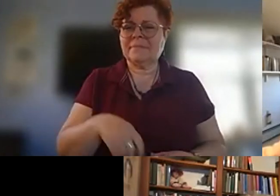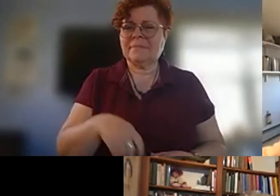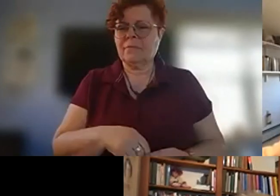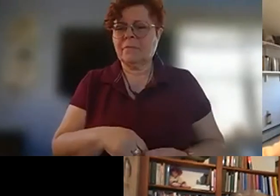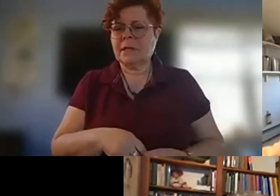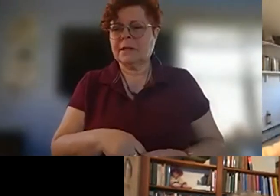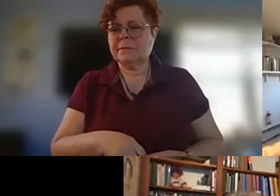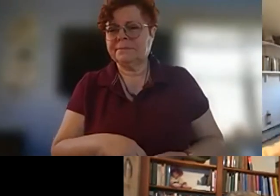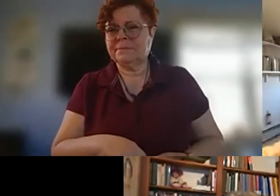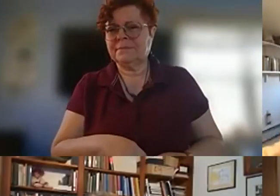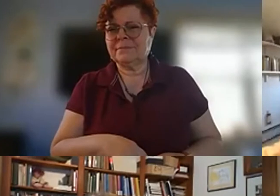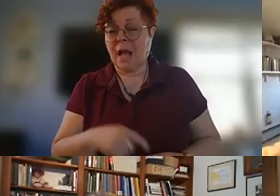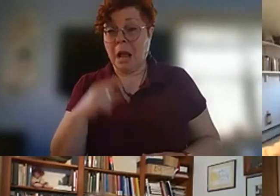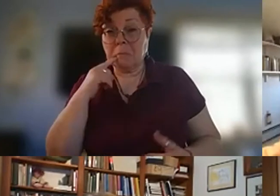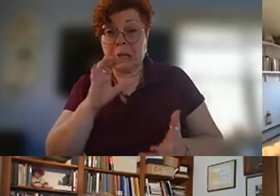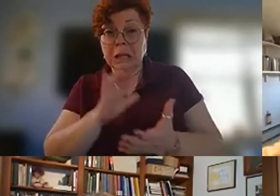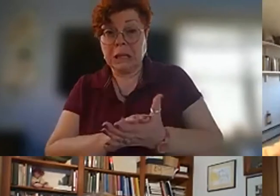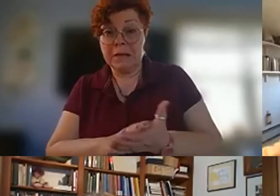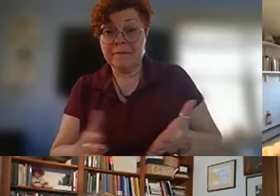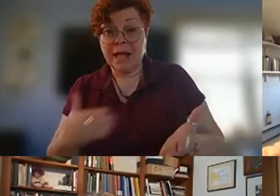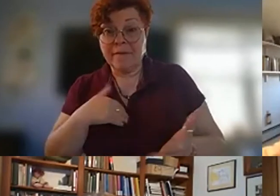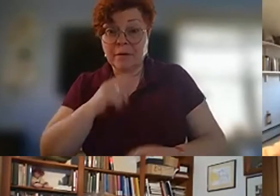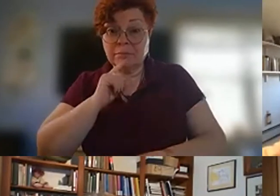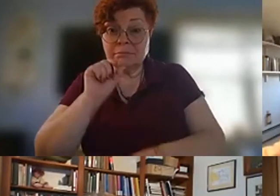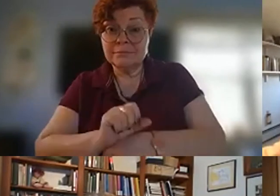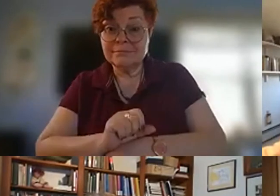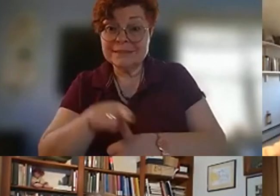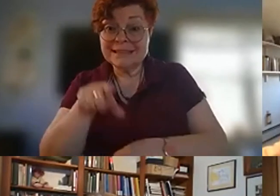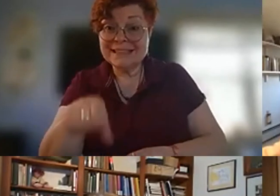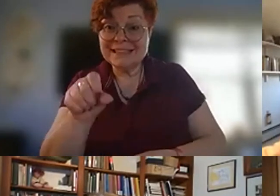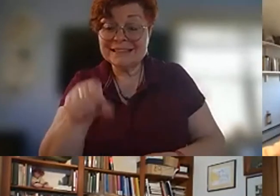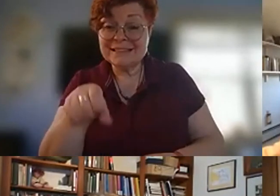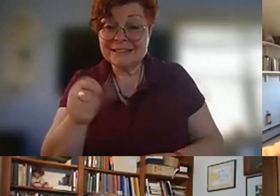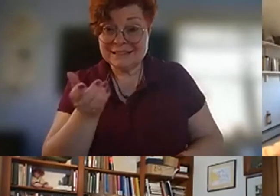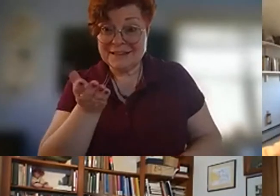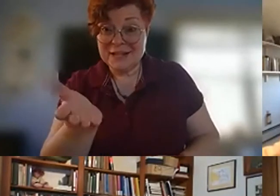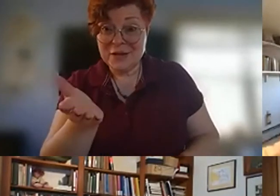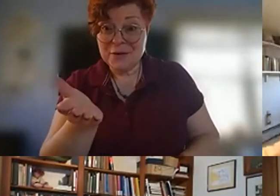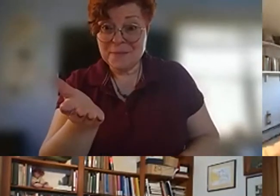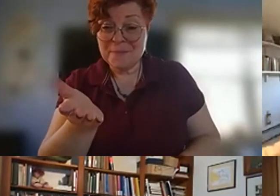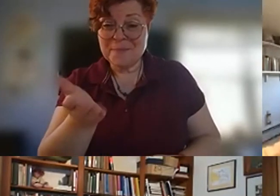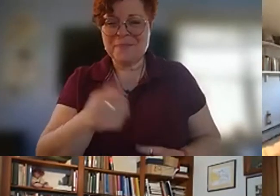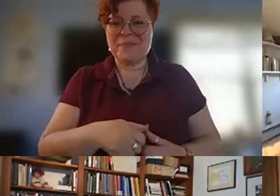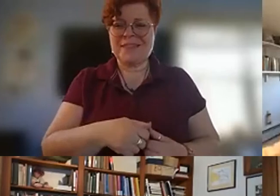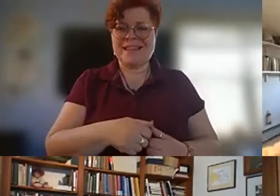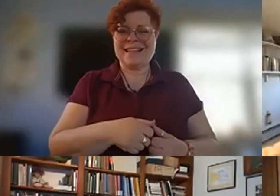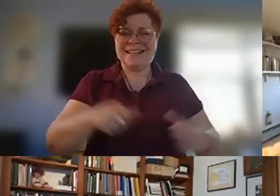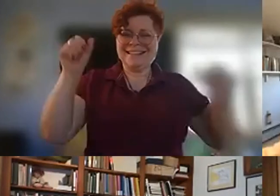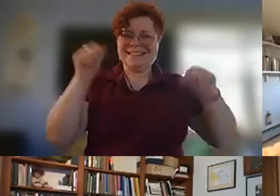this is the person am i right there we go okay there we go yeah can you hear